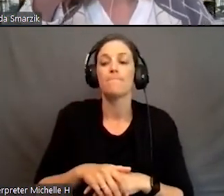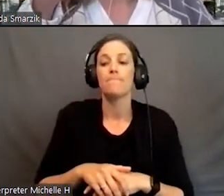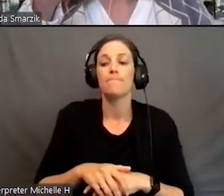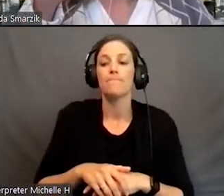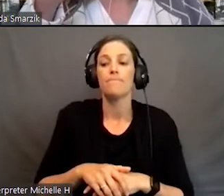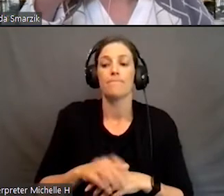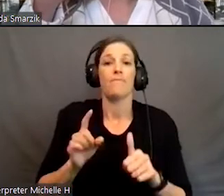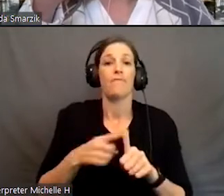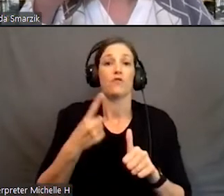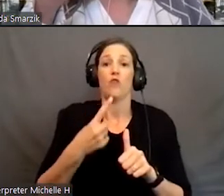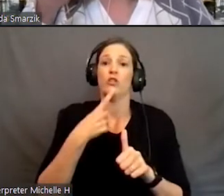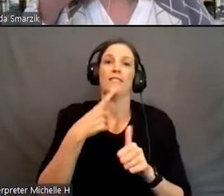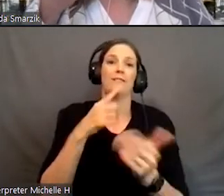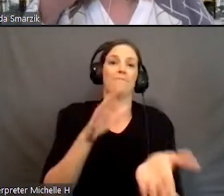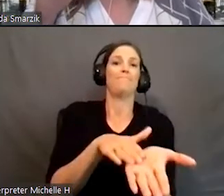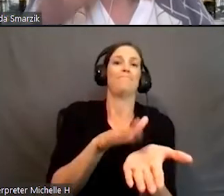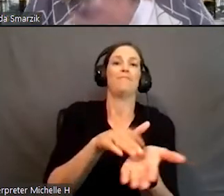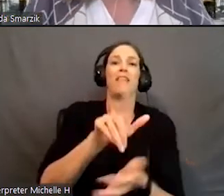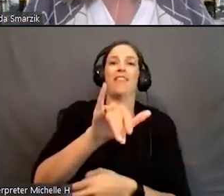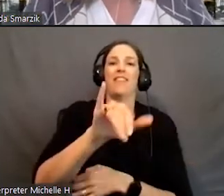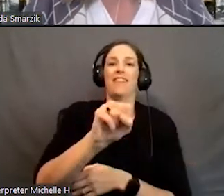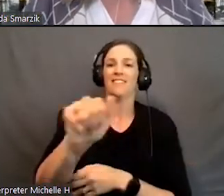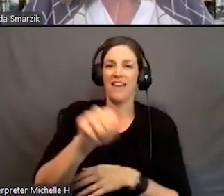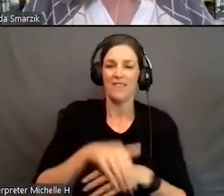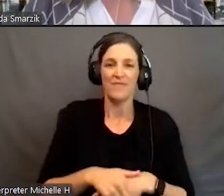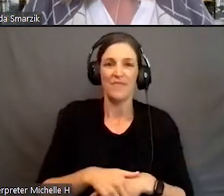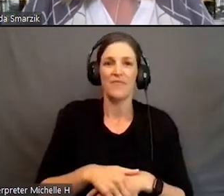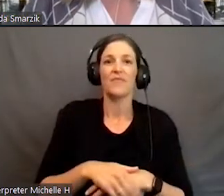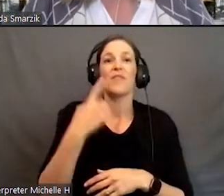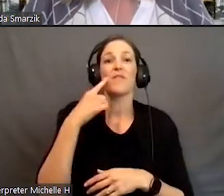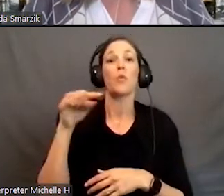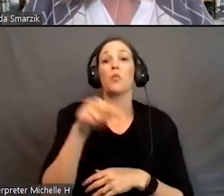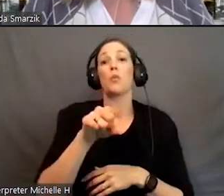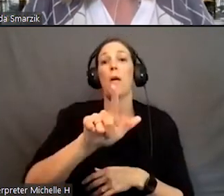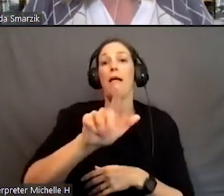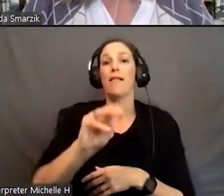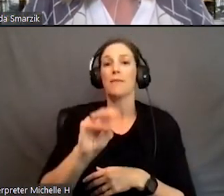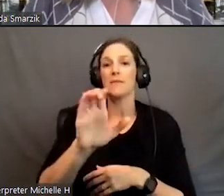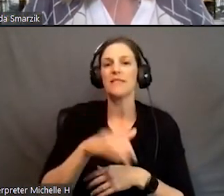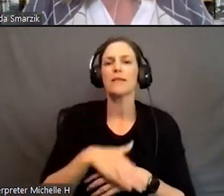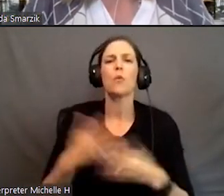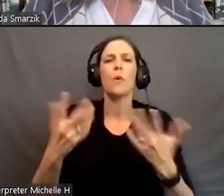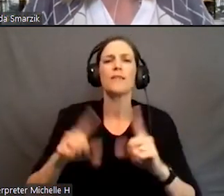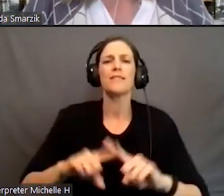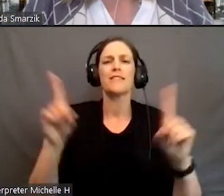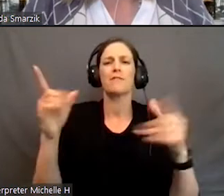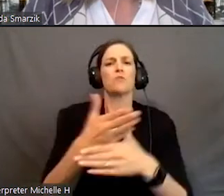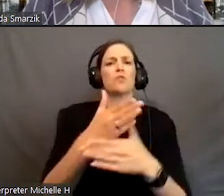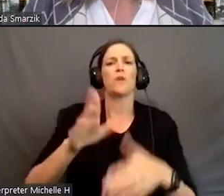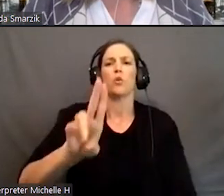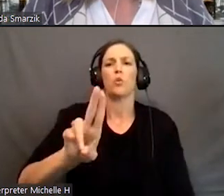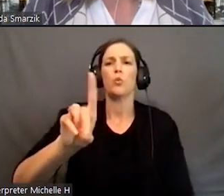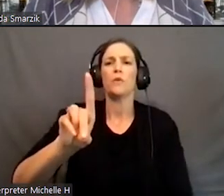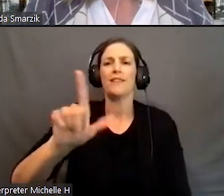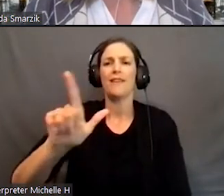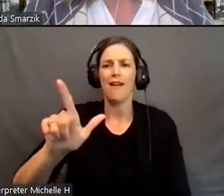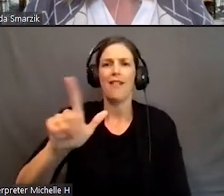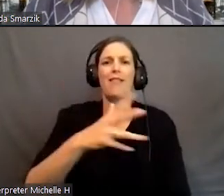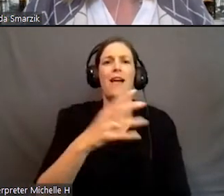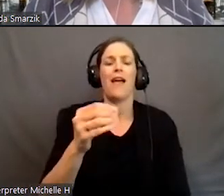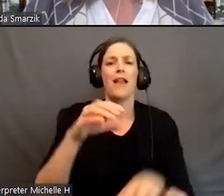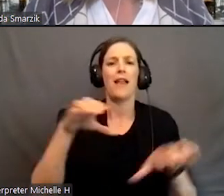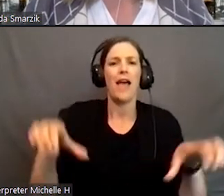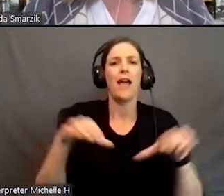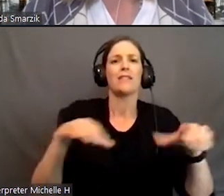of all, she said, Bravo, Lisa. So this is for you, LMC. What is the difference between UDL and the active and